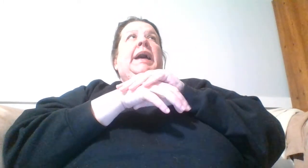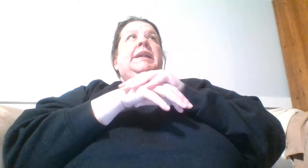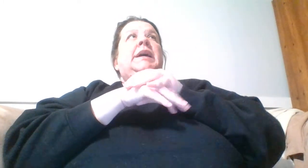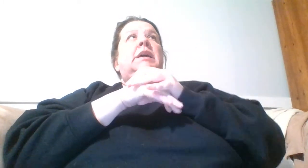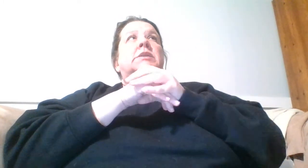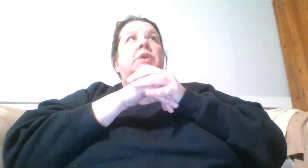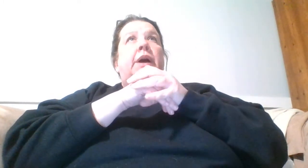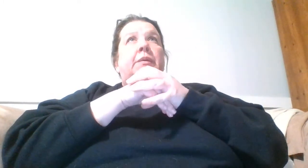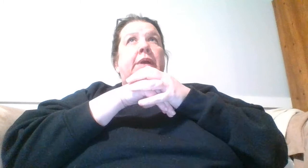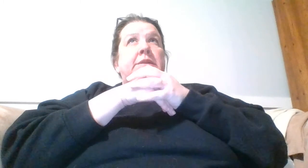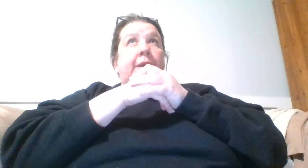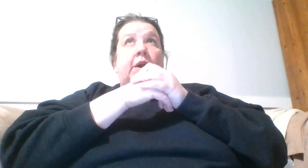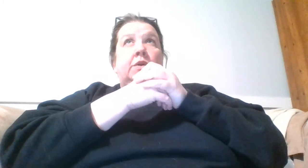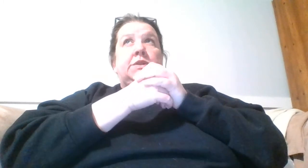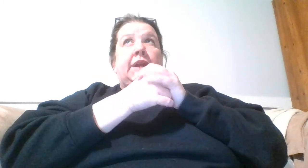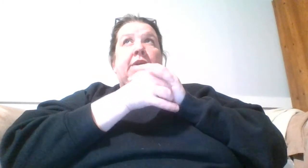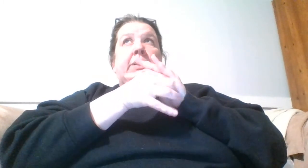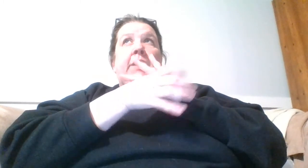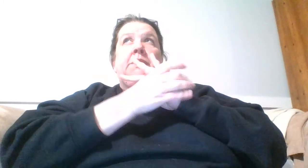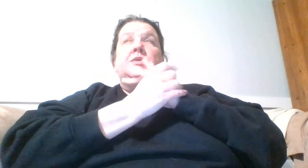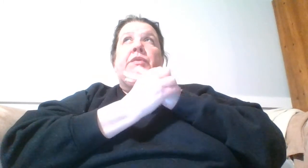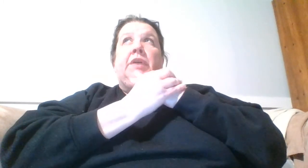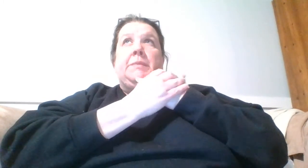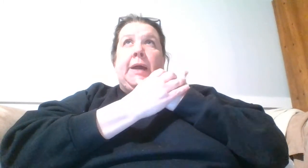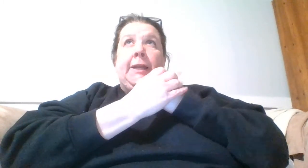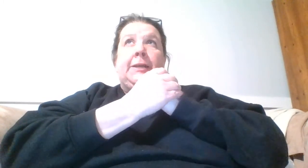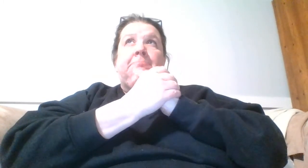And so, I went to my coach and I went to a friend of mine and,